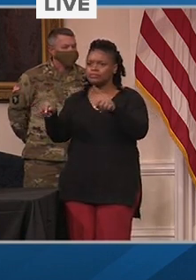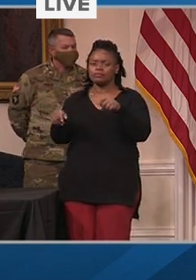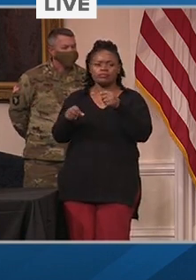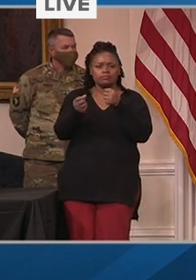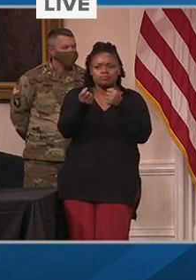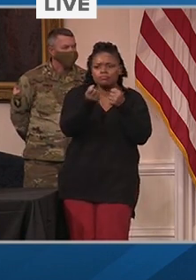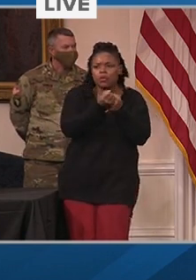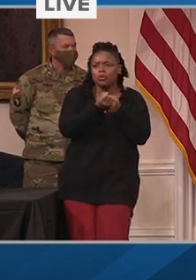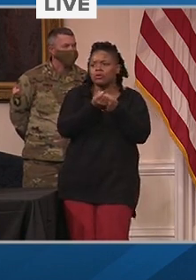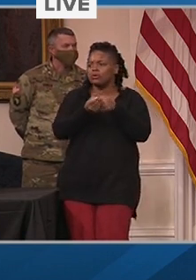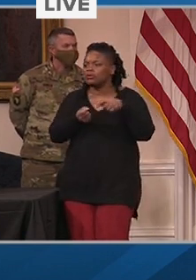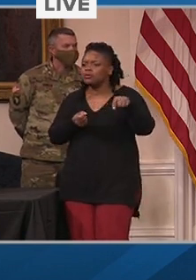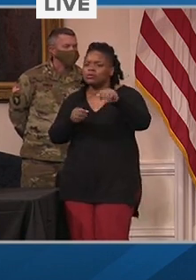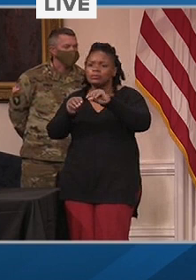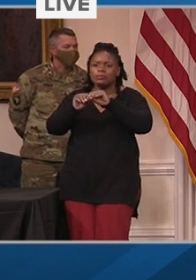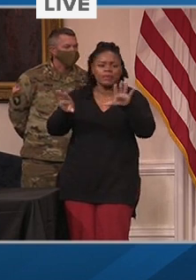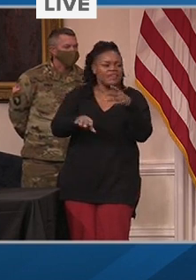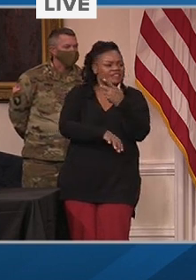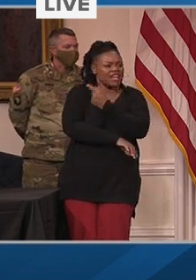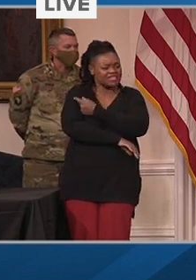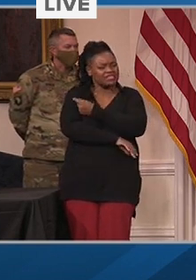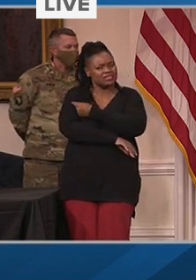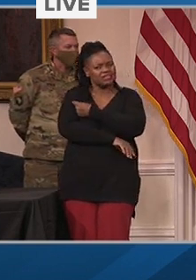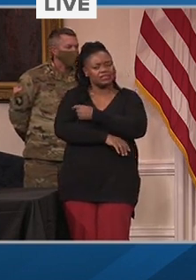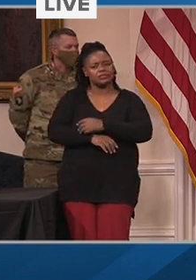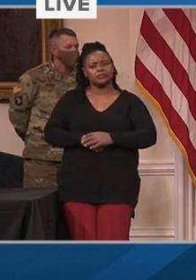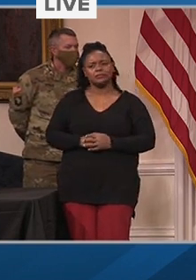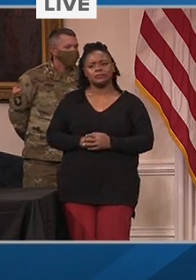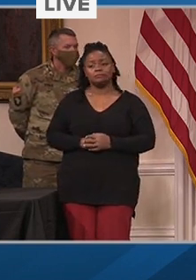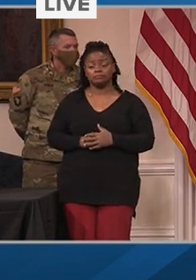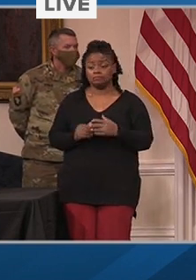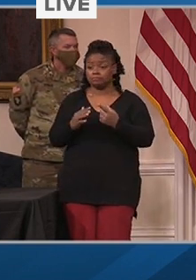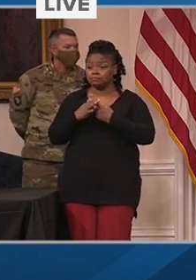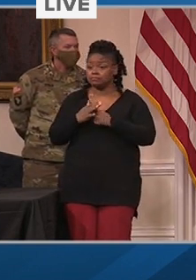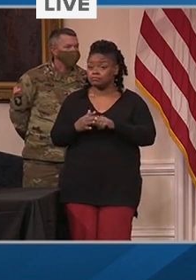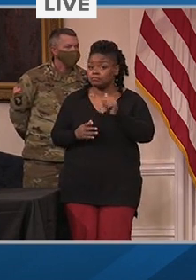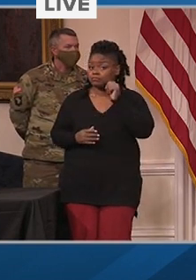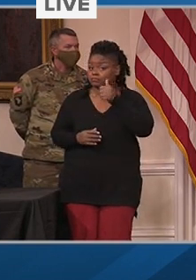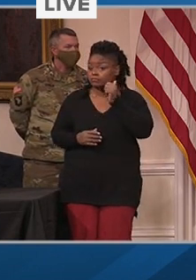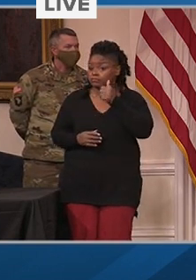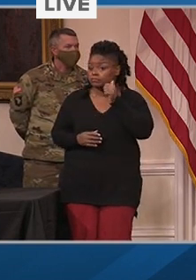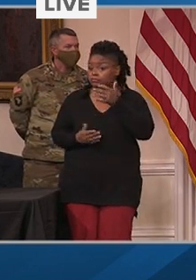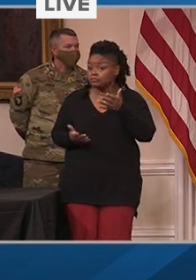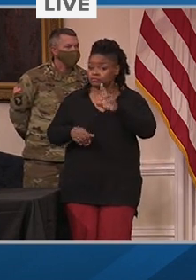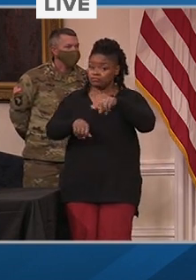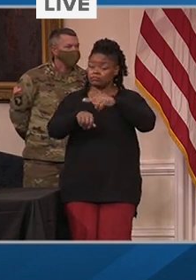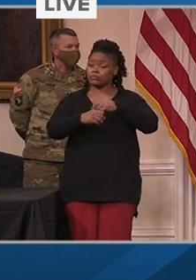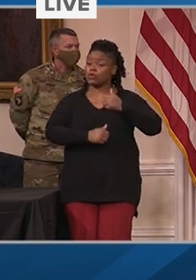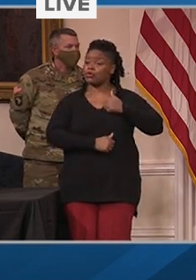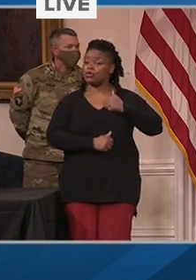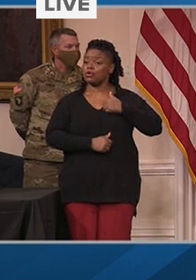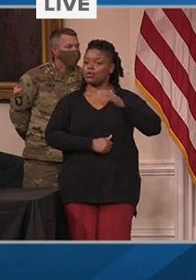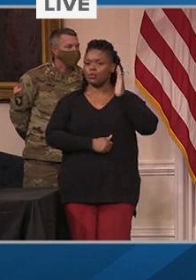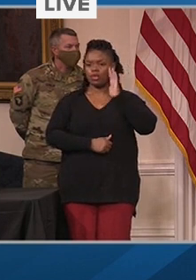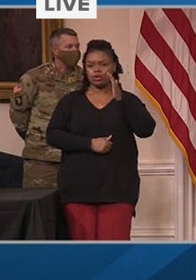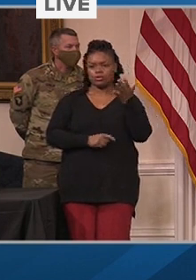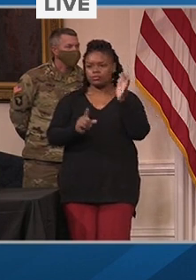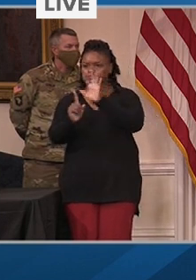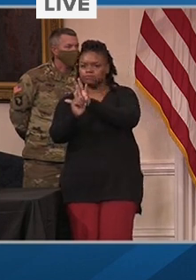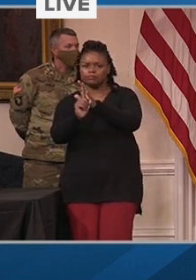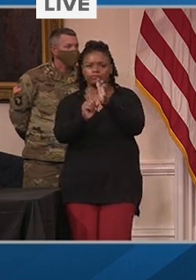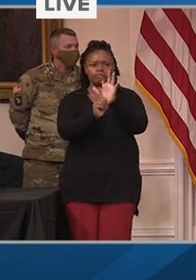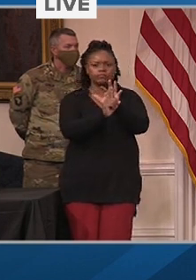distribution of COVID-19 vaccines. Beginning tomorrow, the Guard will begin to dispatch emergency